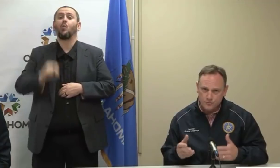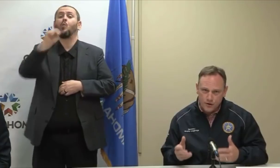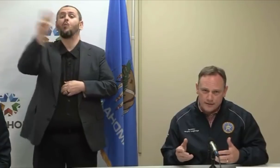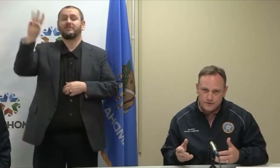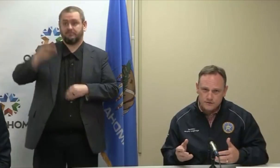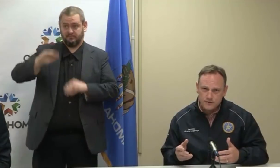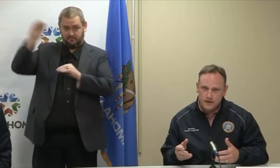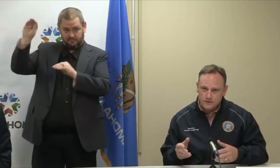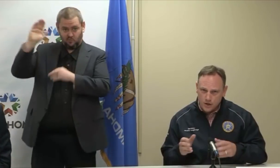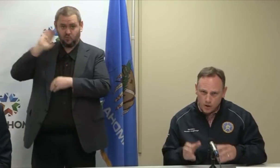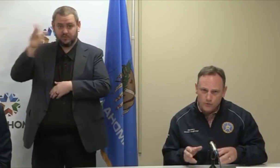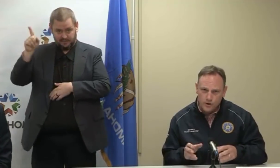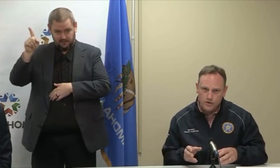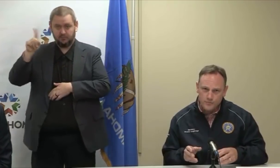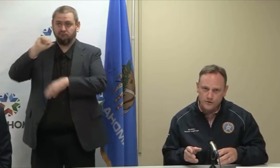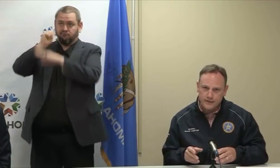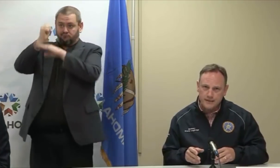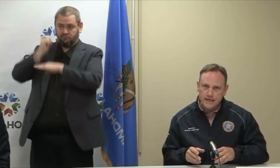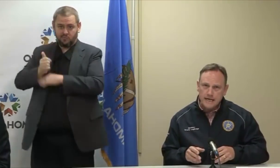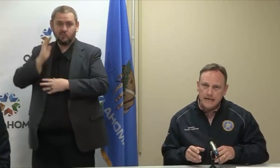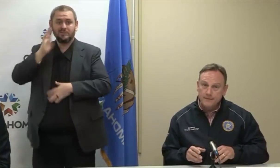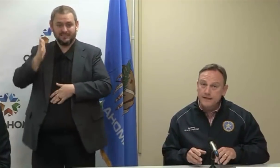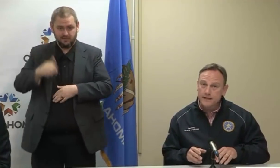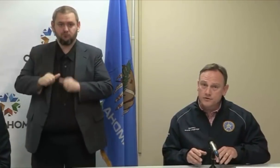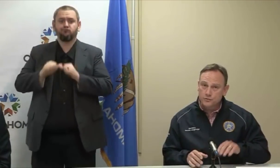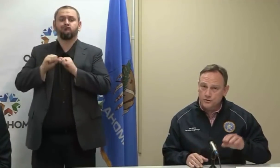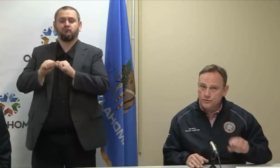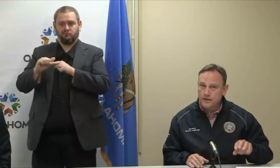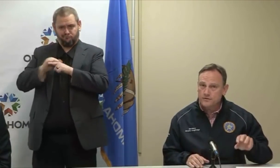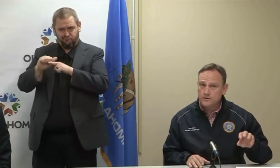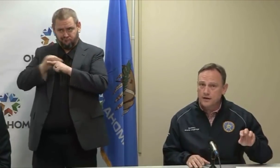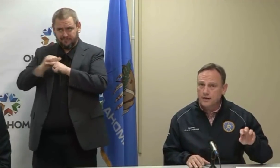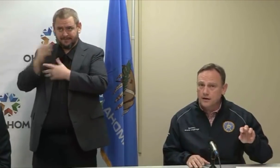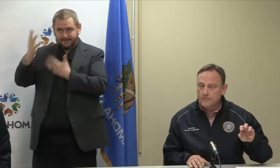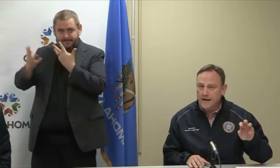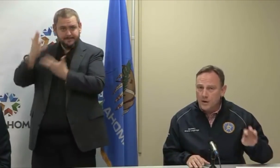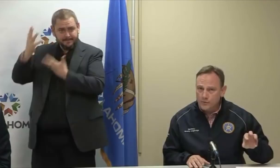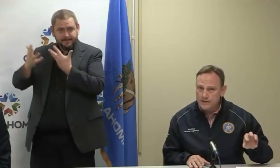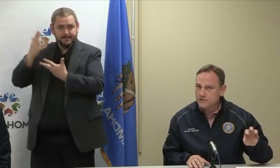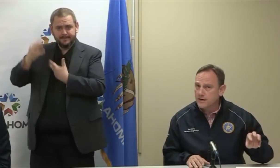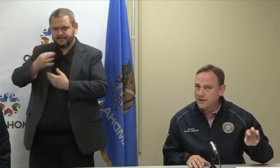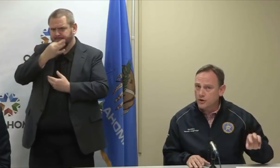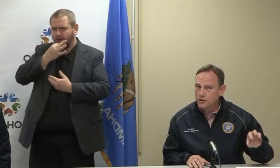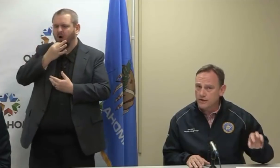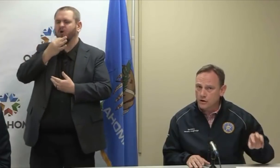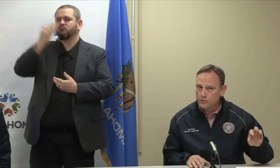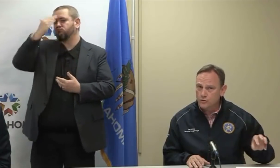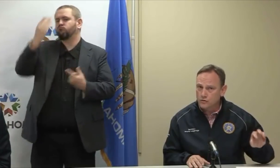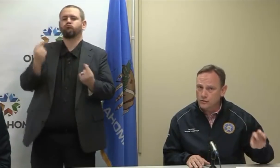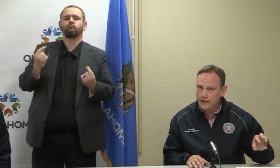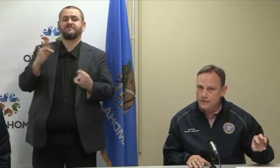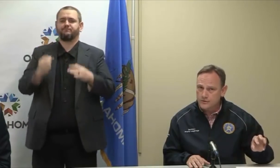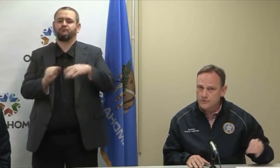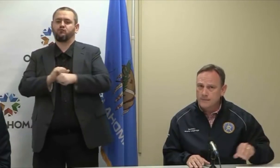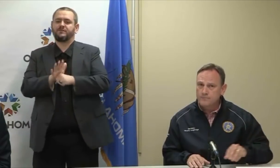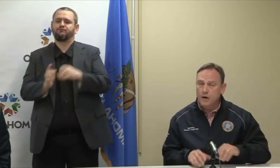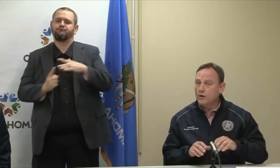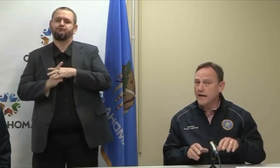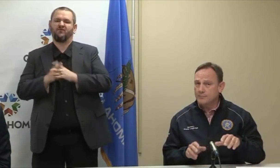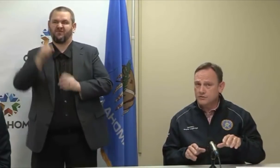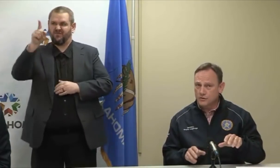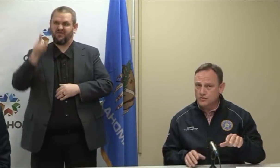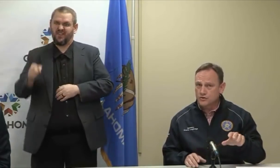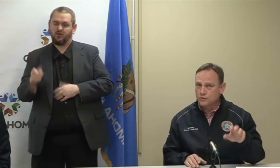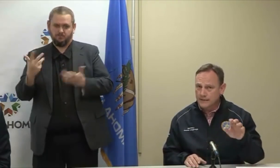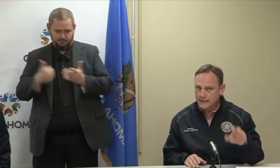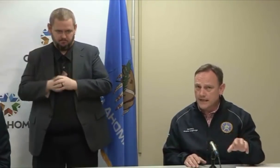allow us to practice, to hone our ability, and then to address outbreaks that might occur in our rural locations. Now,